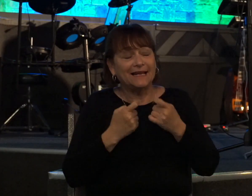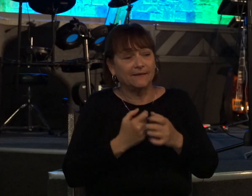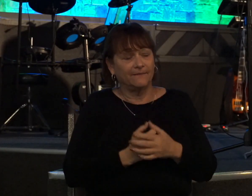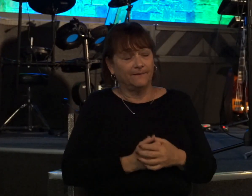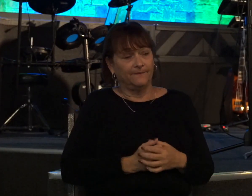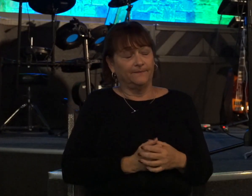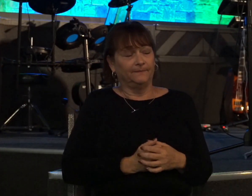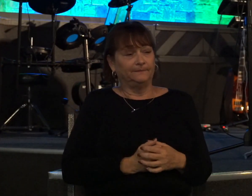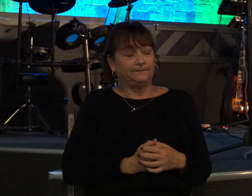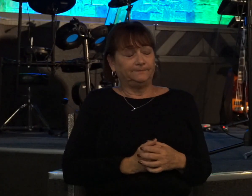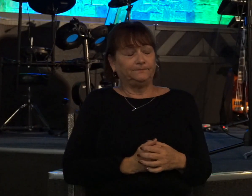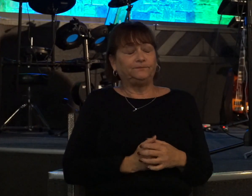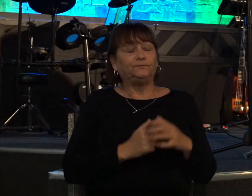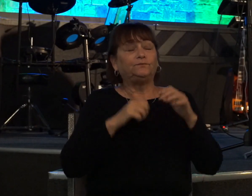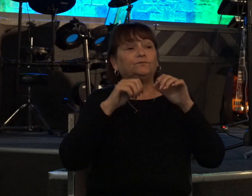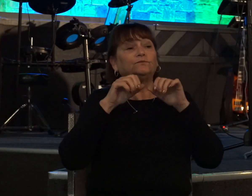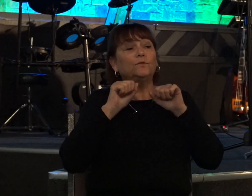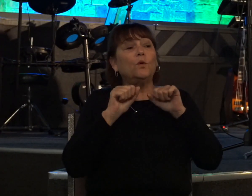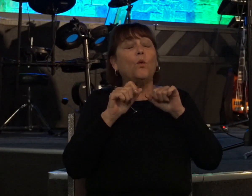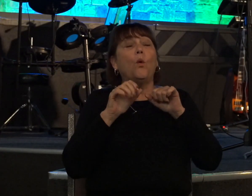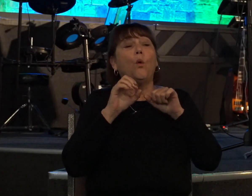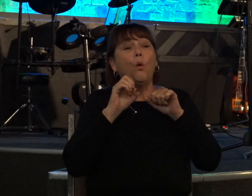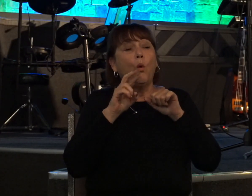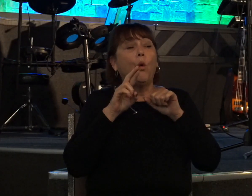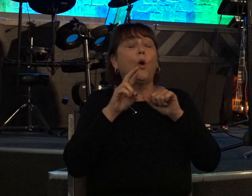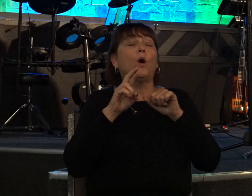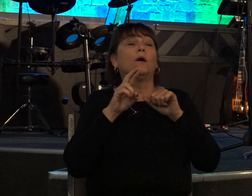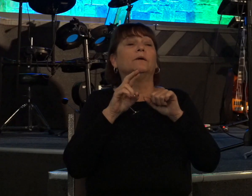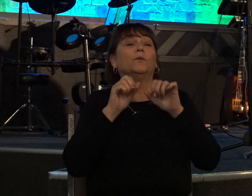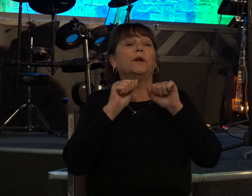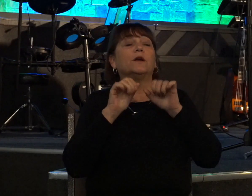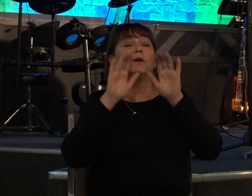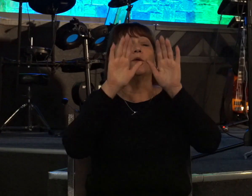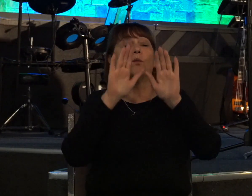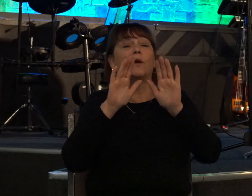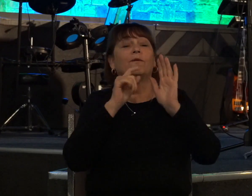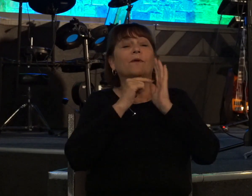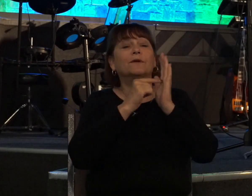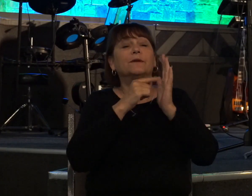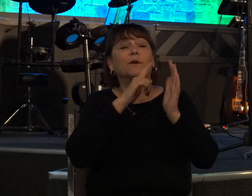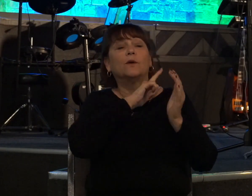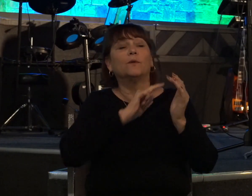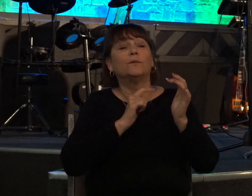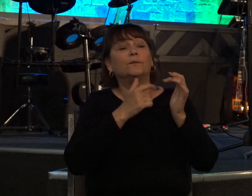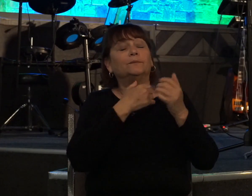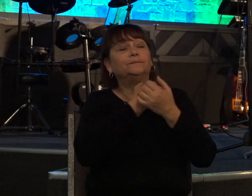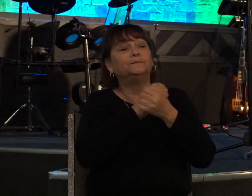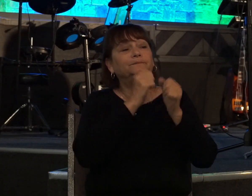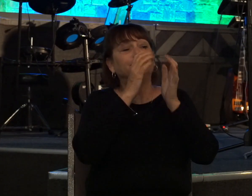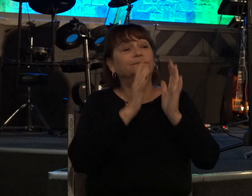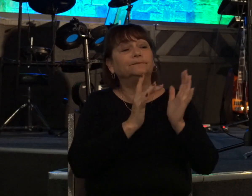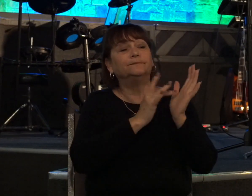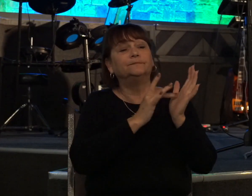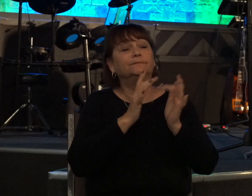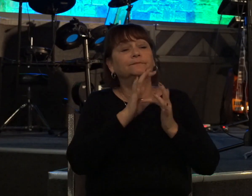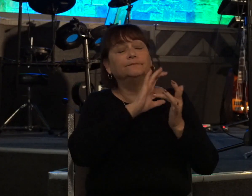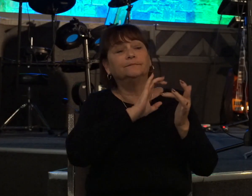or we can look to the great example of our lord and savior jesus christ he was without spot he was without